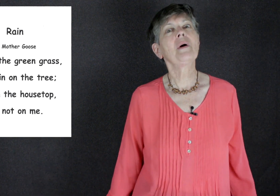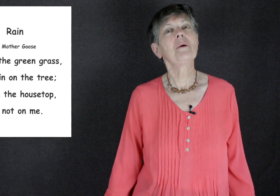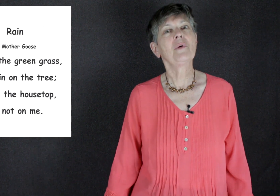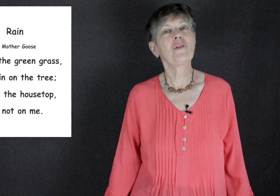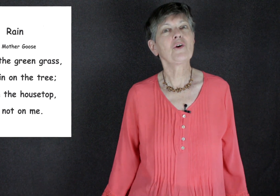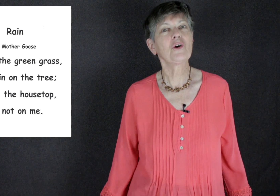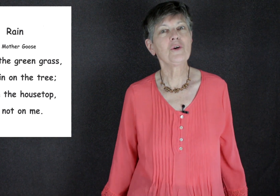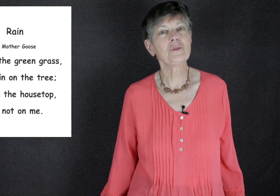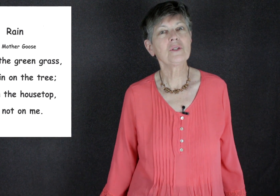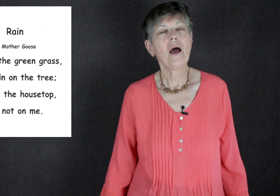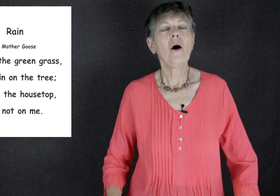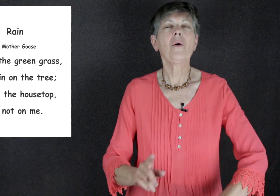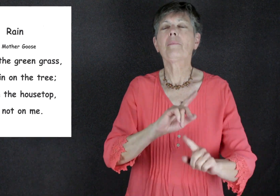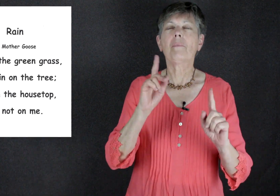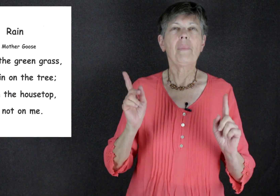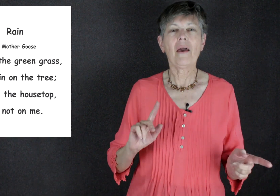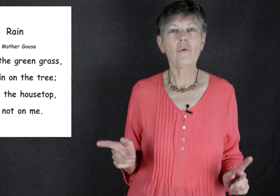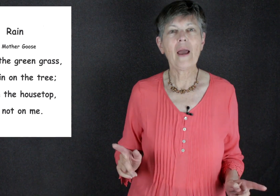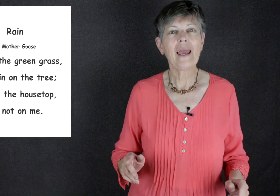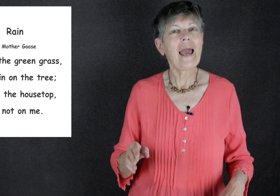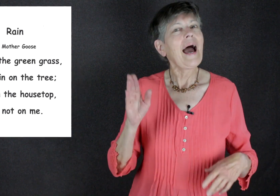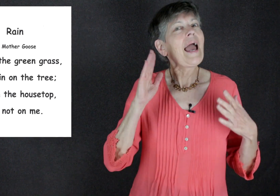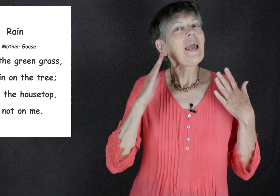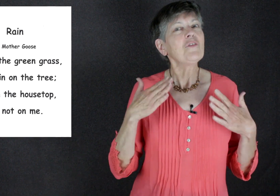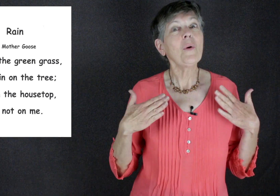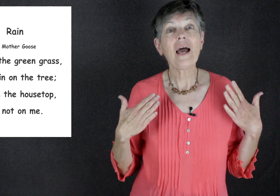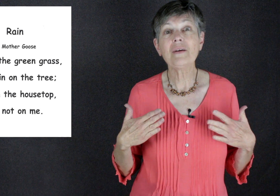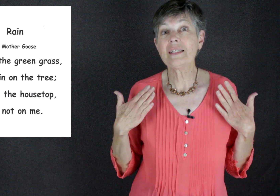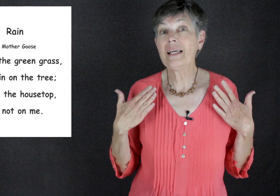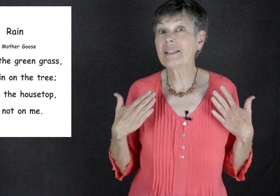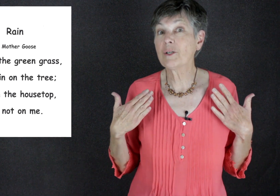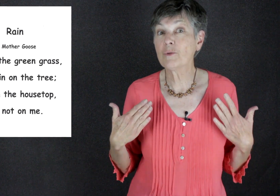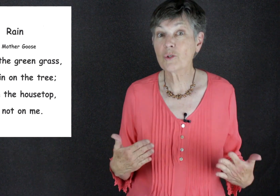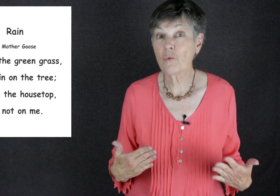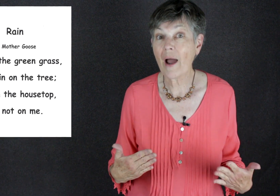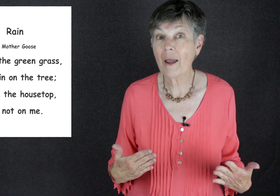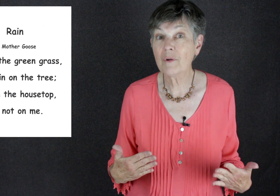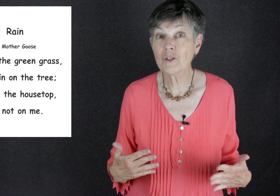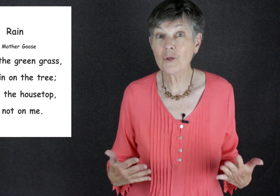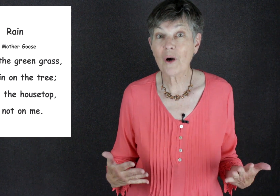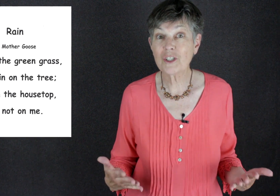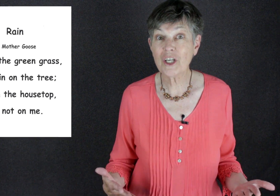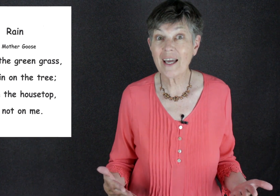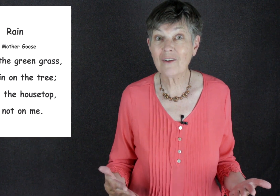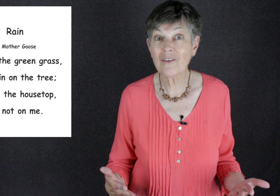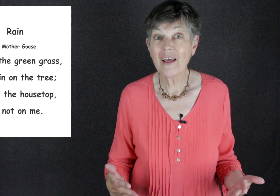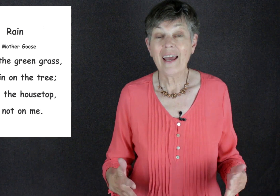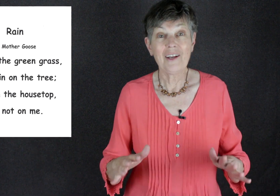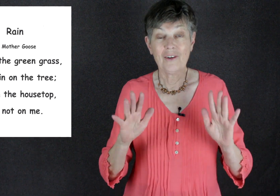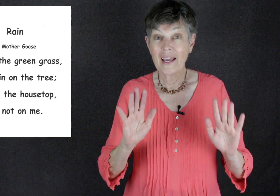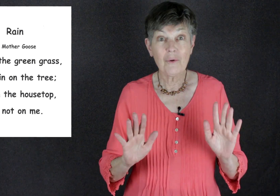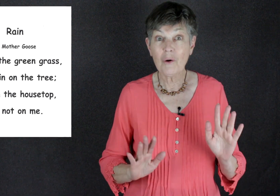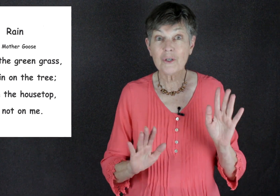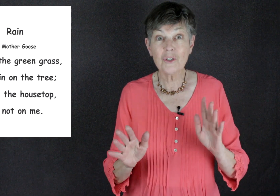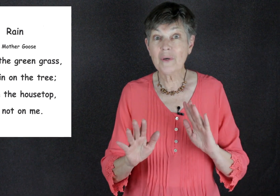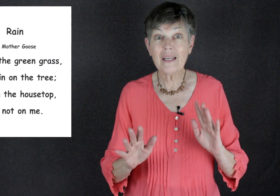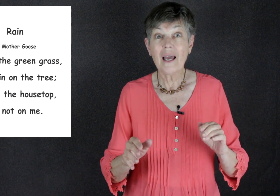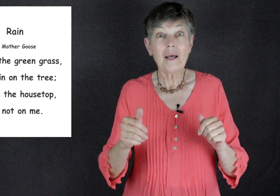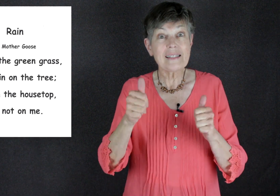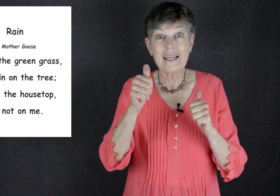by Mother Goose oh and by the way if you haven't yet subscribed to our channel and you're liking what we're doing send